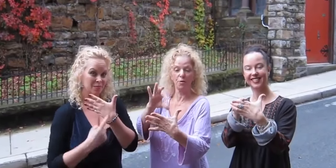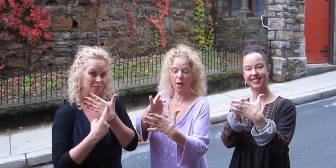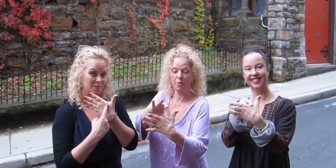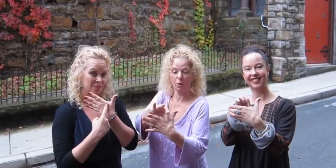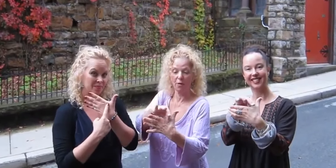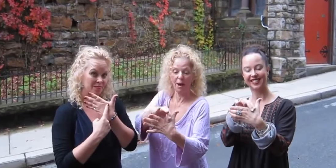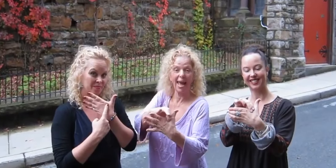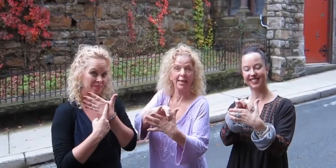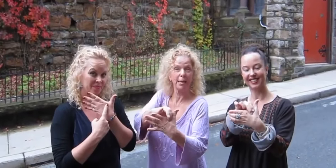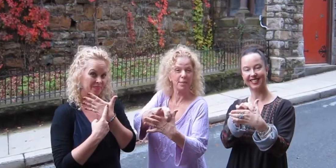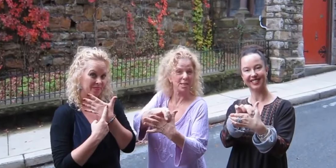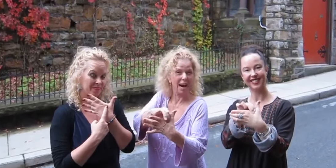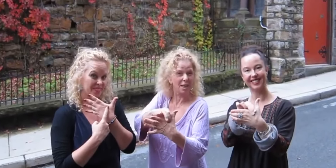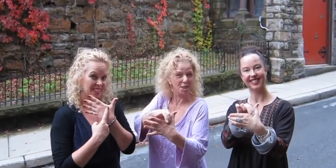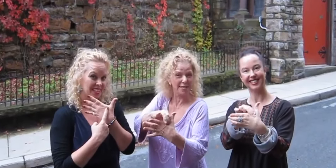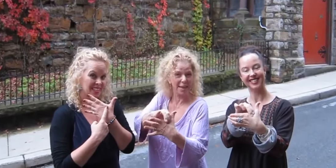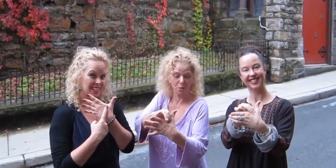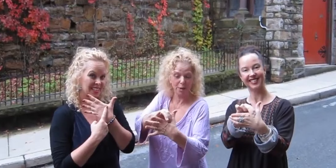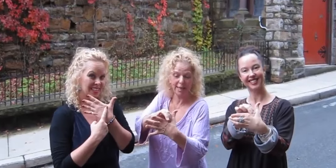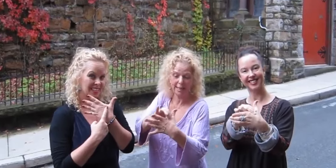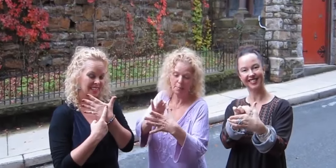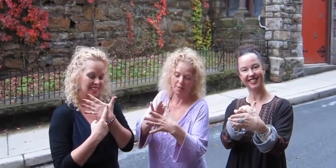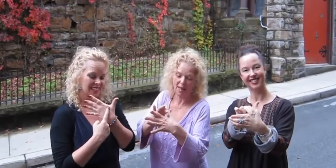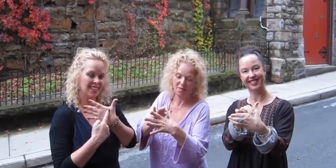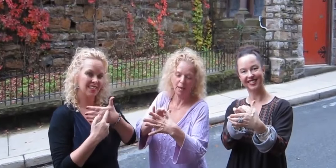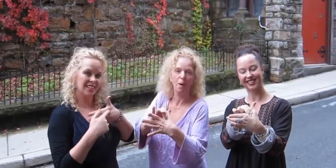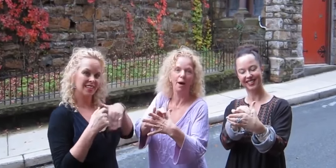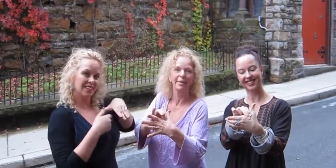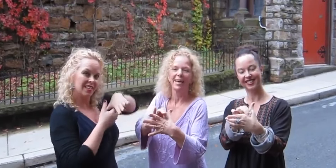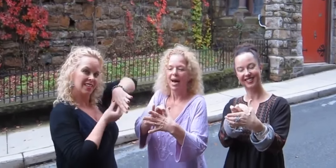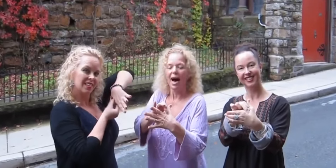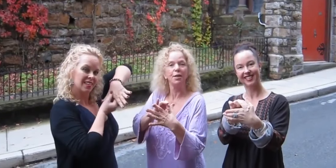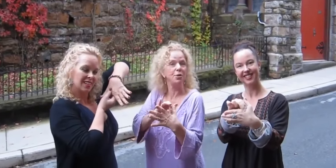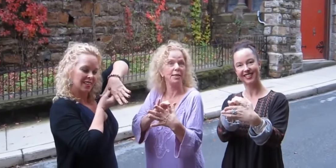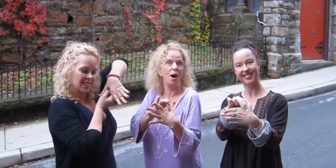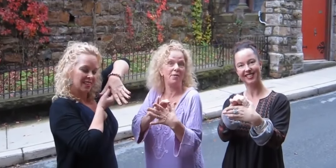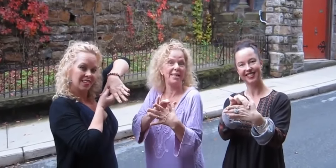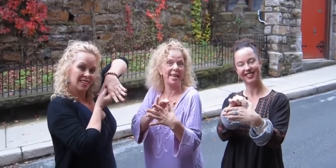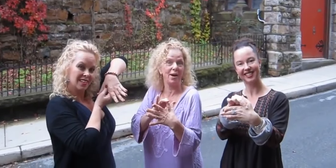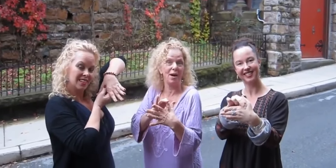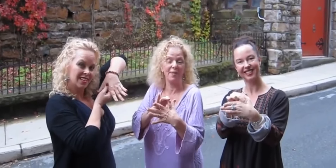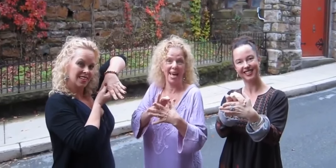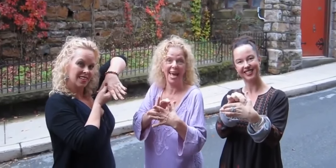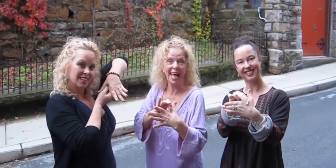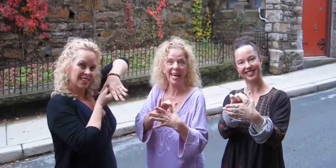and thumb of your other hand and massage in there really deep in that thick part, you can often take care of a headache,